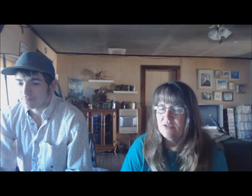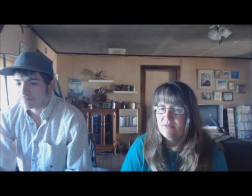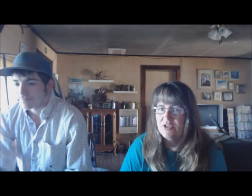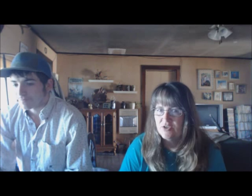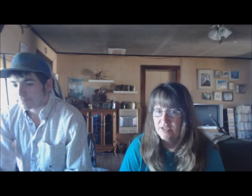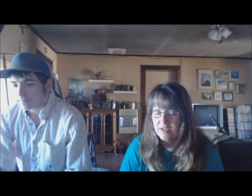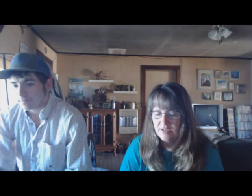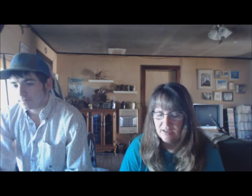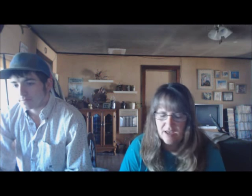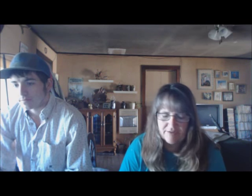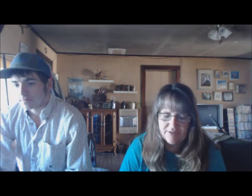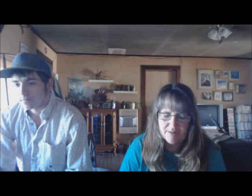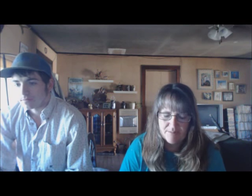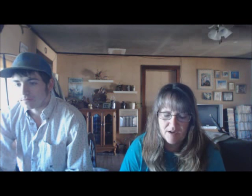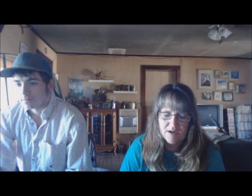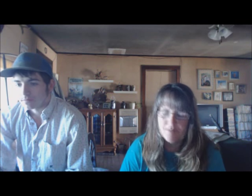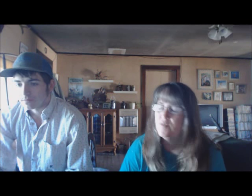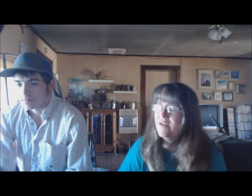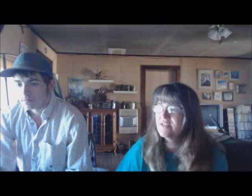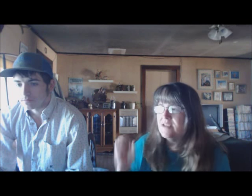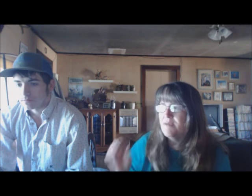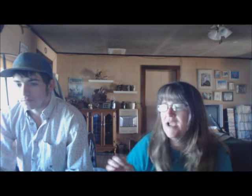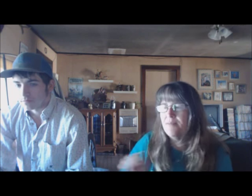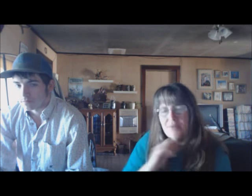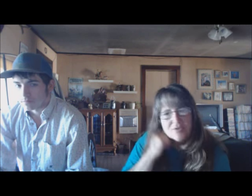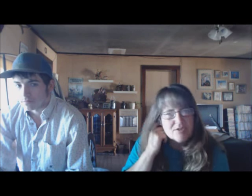showing up on the trees. A lot of them. Um, we have some apples.